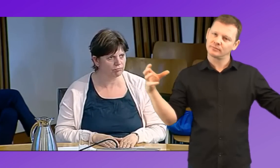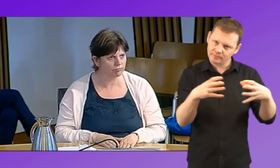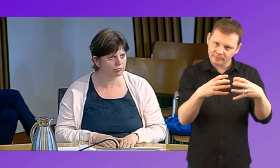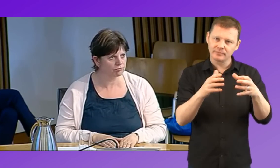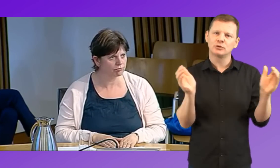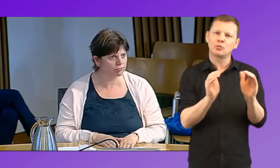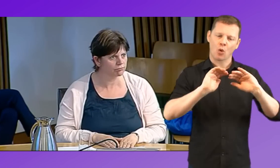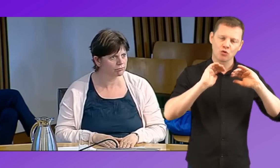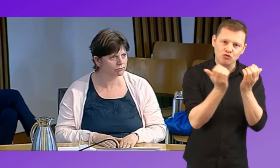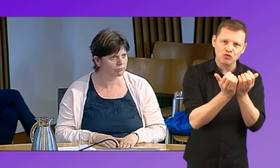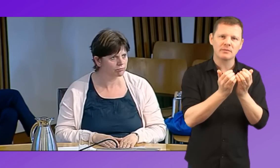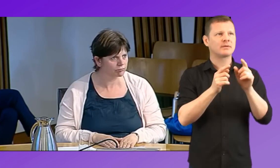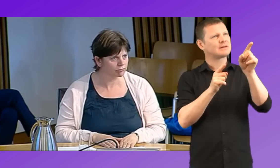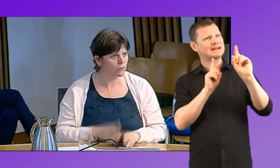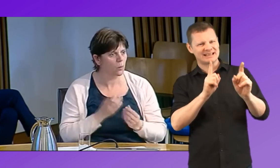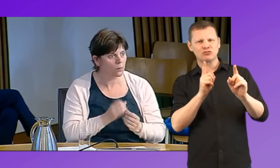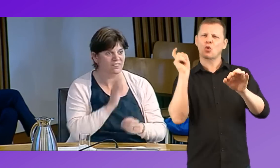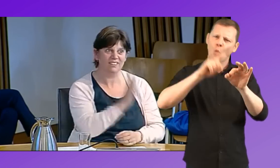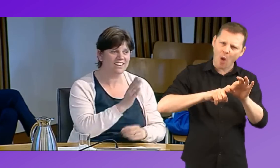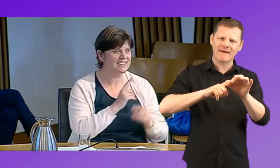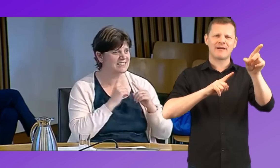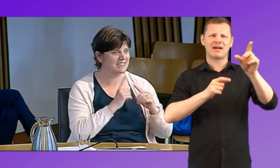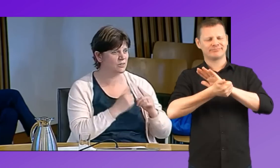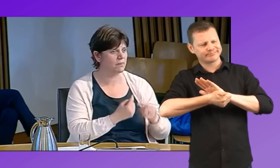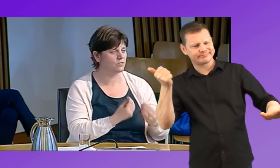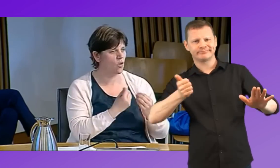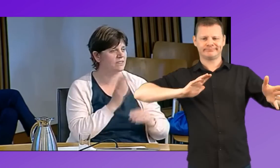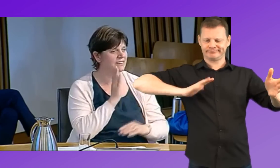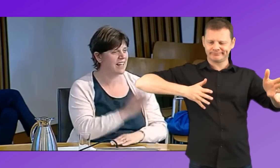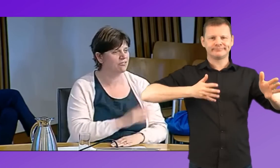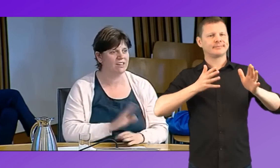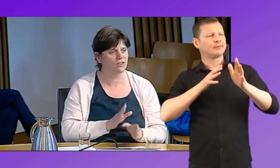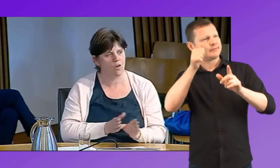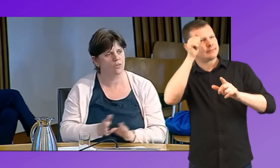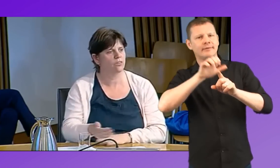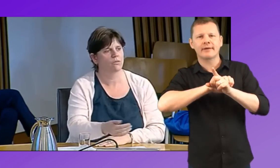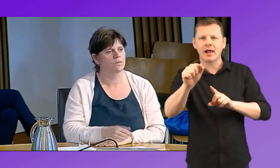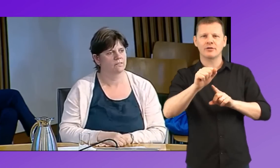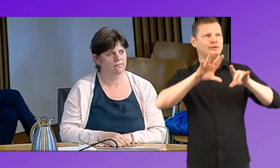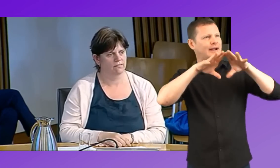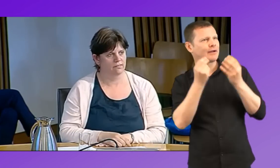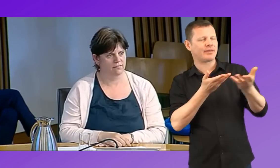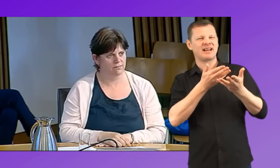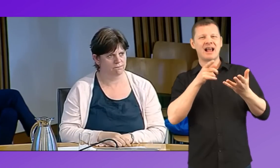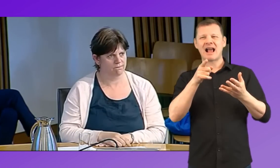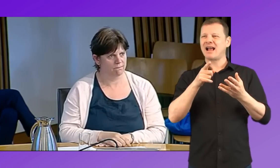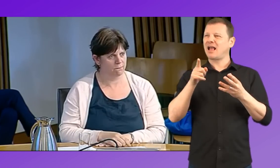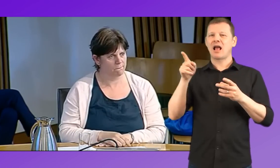environments interacting directly with a teacher that was qualified and skilled in the necessary language and cultural aspects to deal with them, not